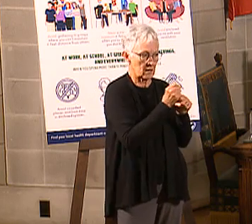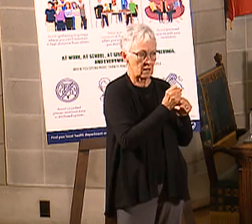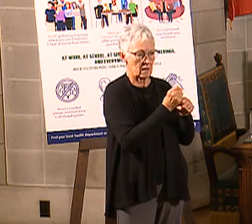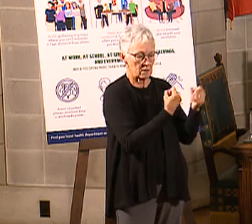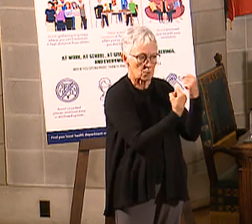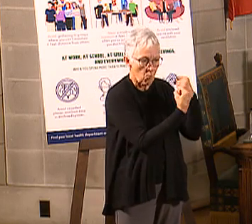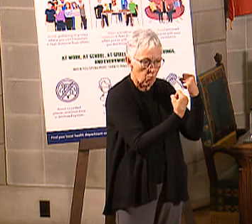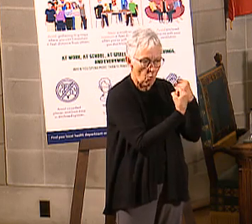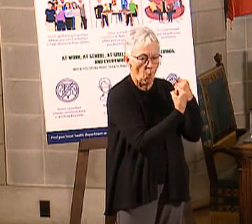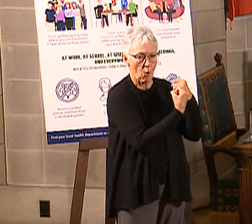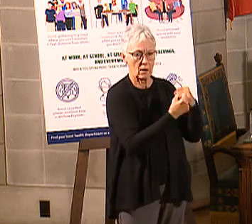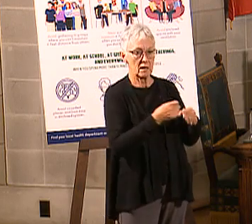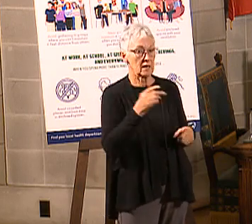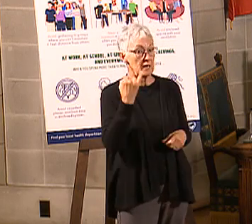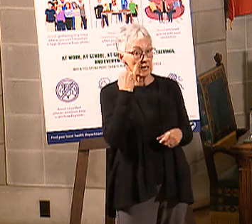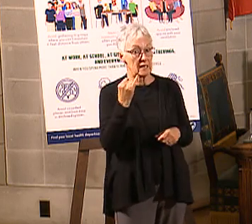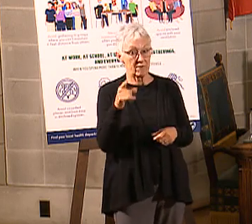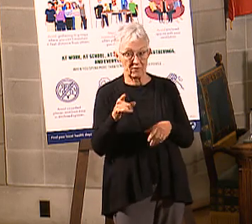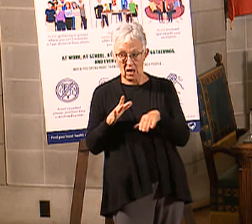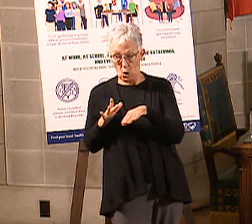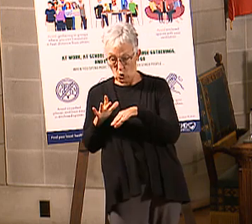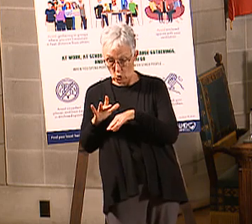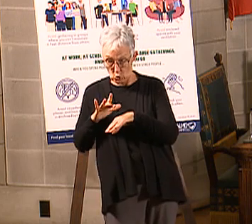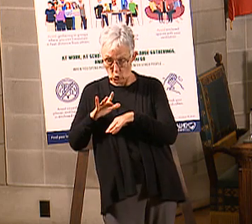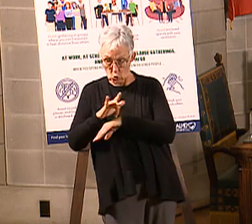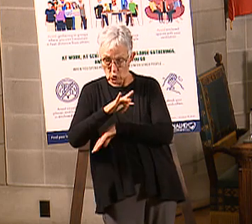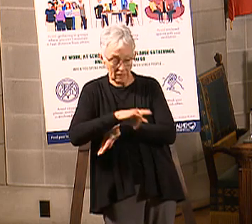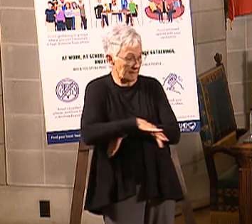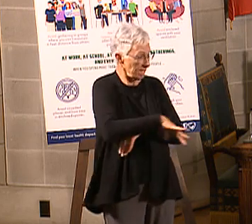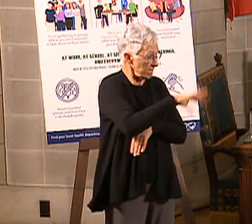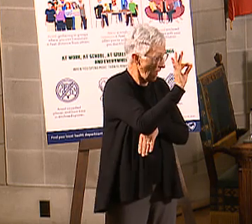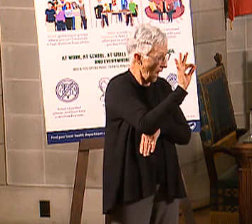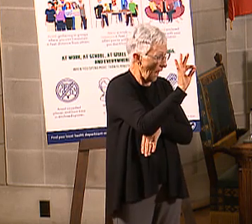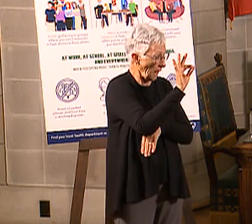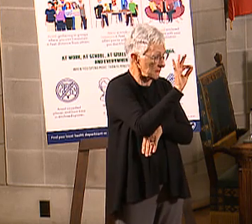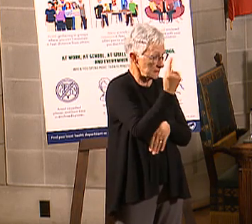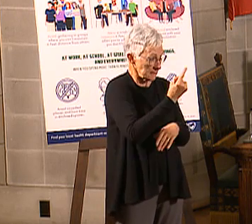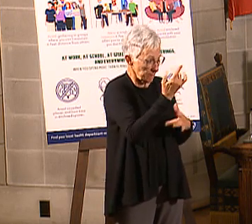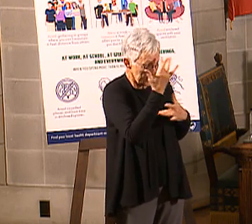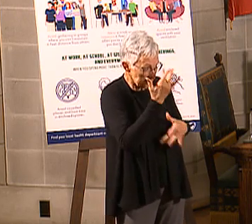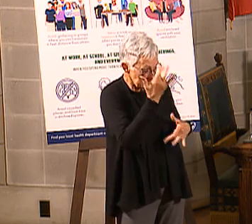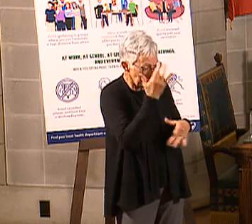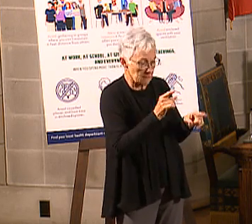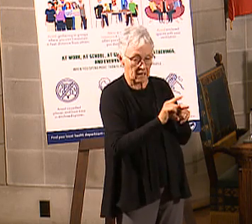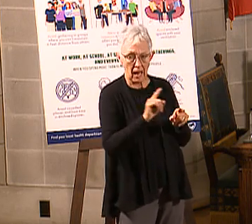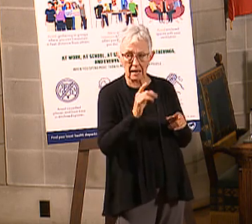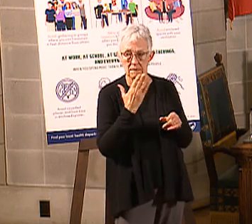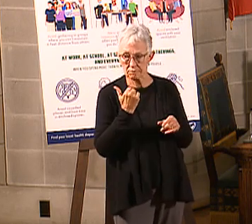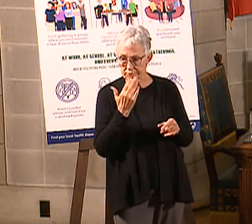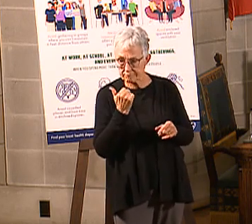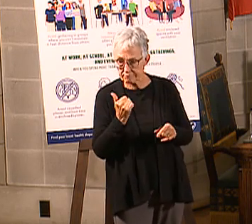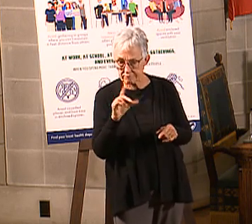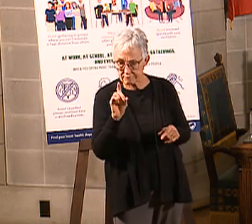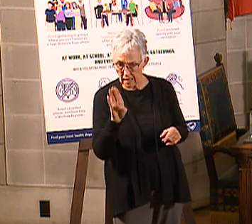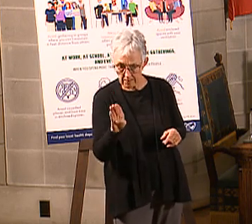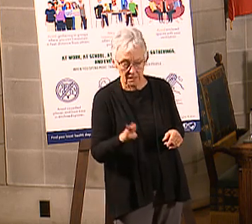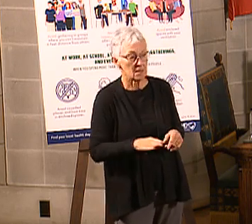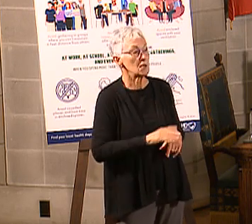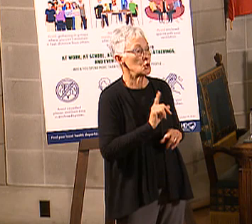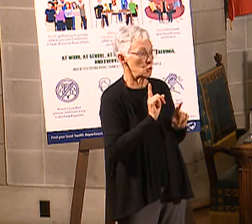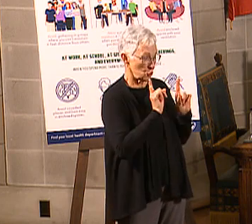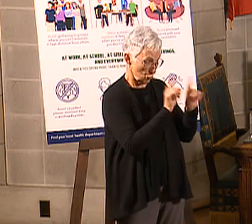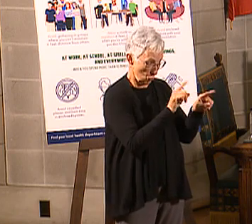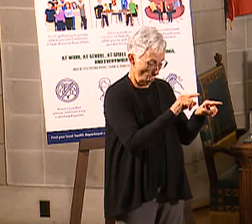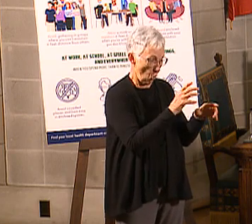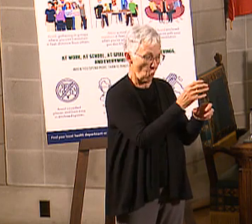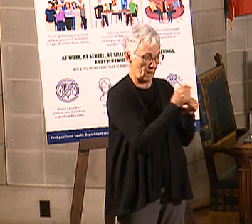earlier a person gets that care in an ongoing way, particularly for chronic conditions such as diabetes, for example, if you get that ongoing care,